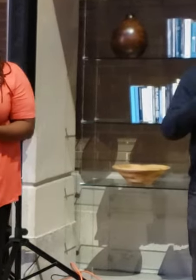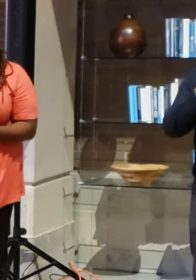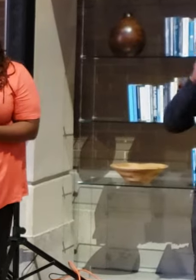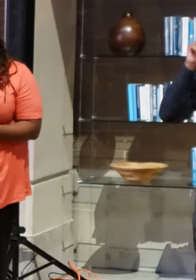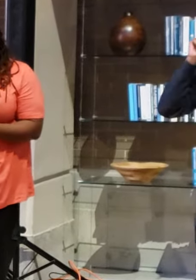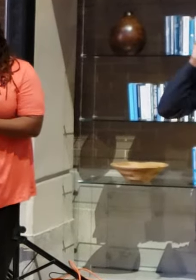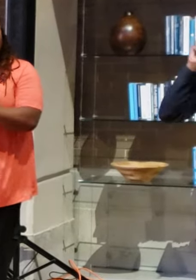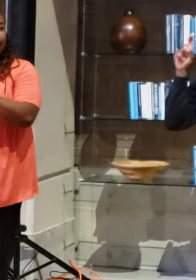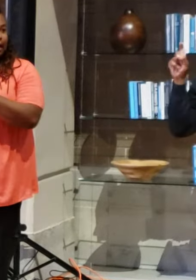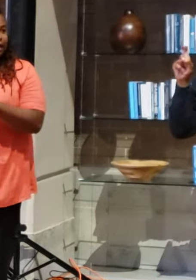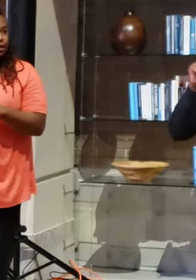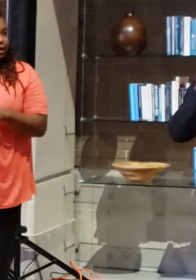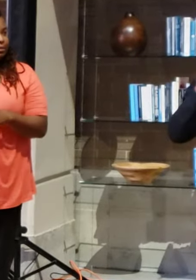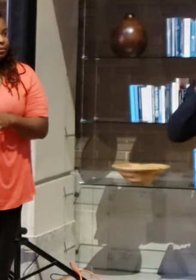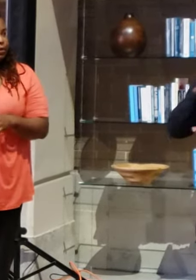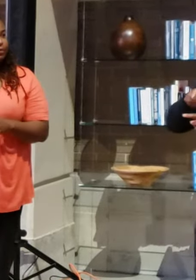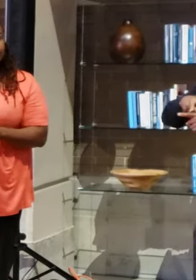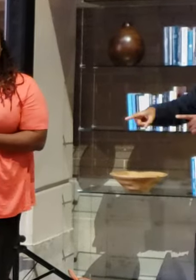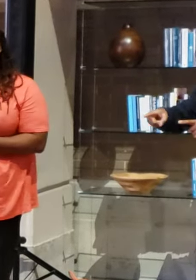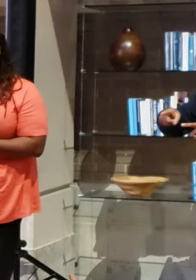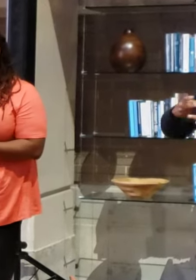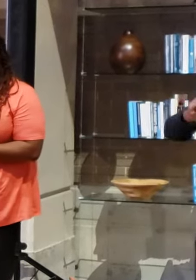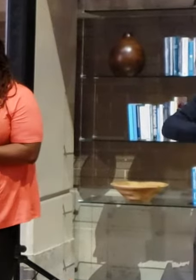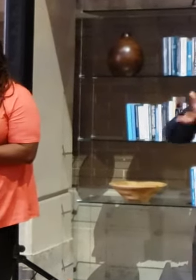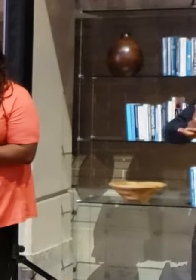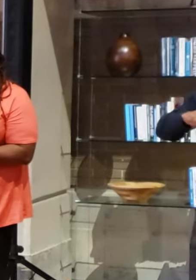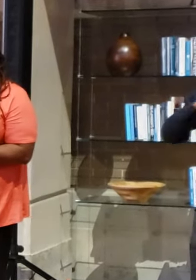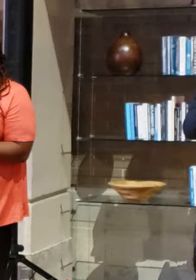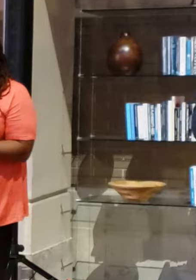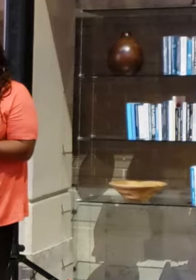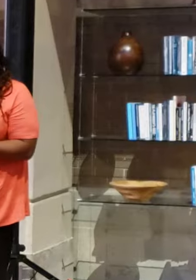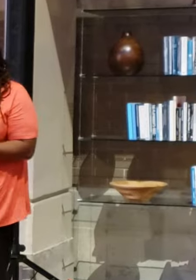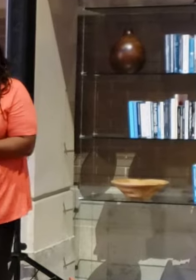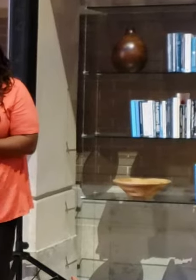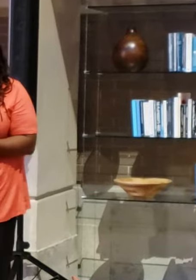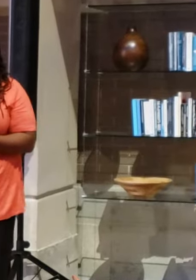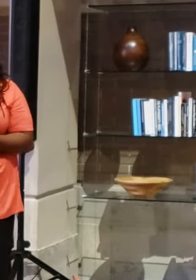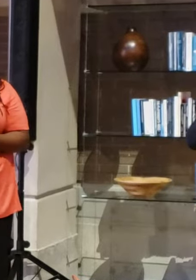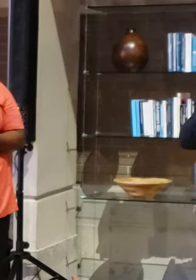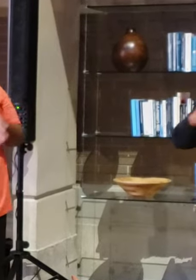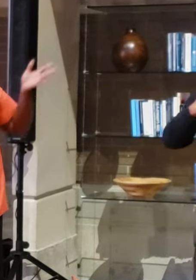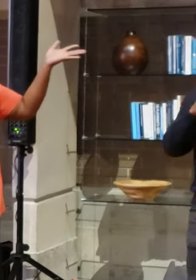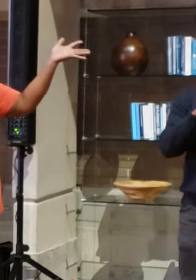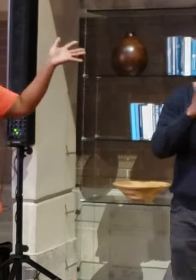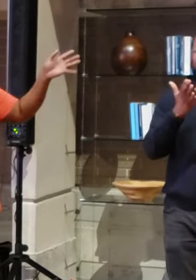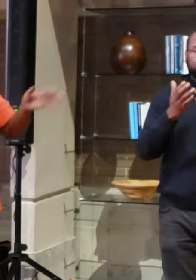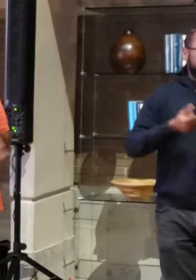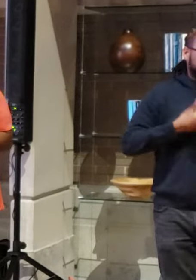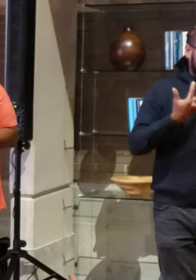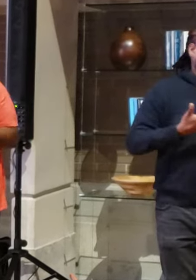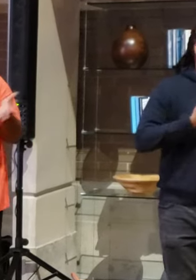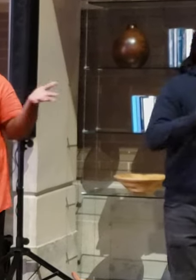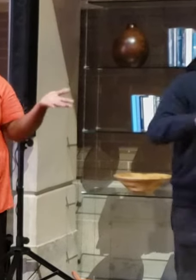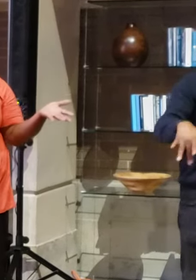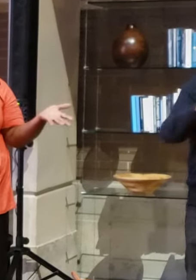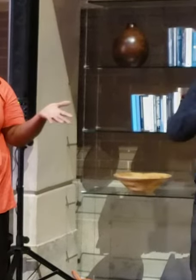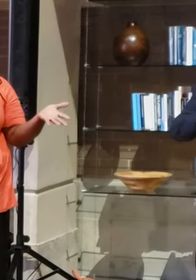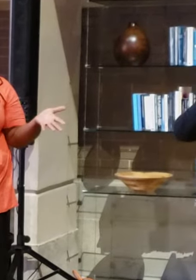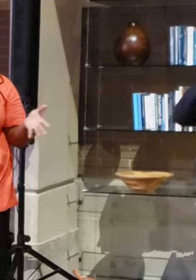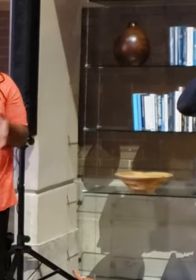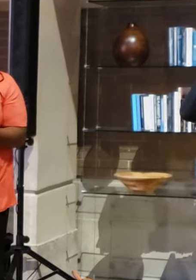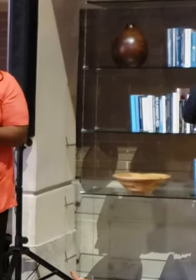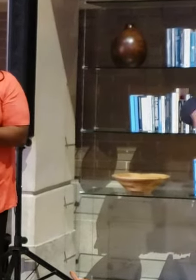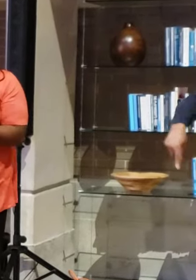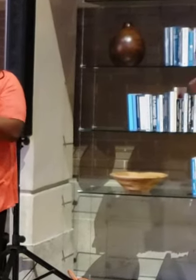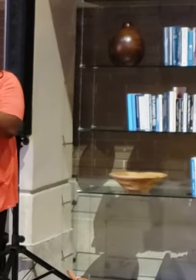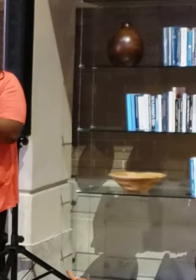I'm going to start, actually, with some poems from my book that I have available this evening, of course. I have a table out in the gallery for who you'll come